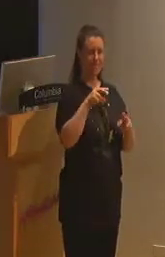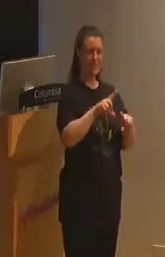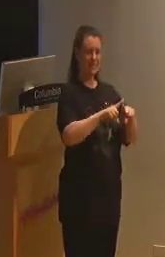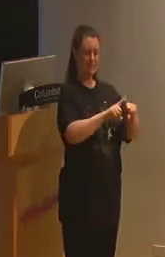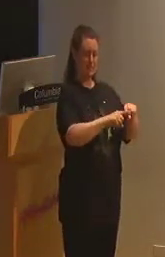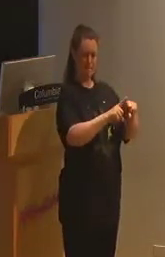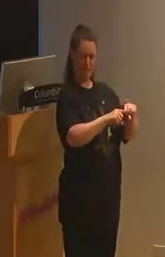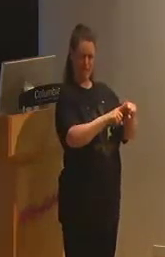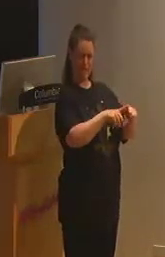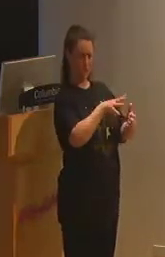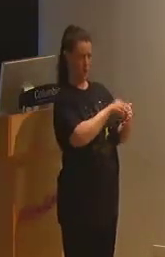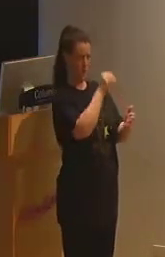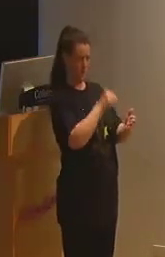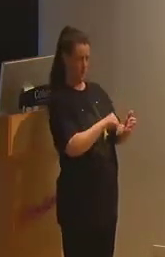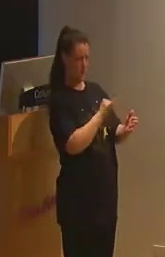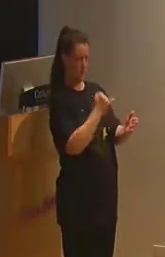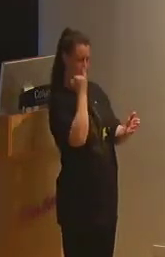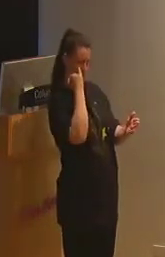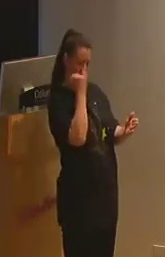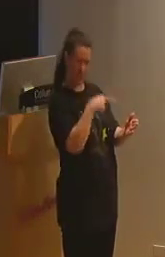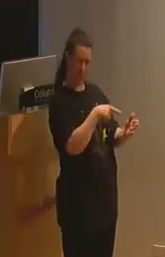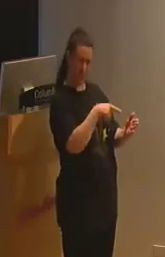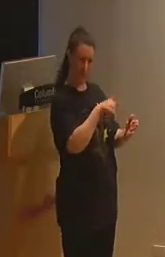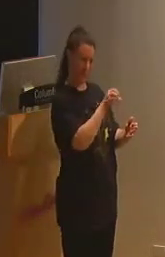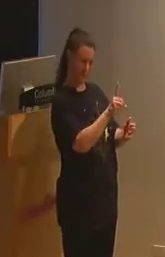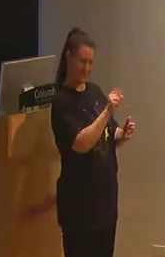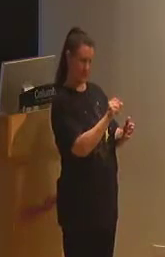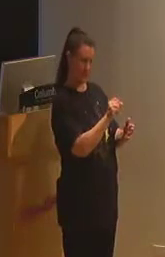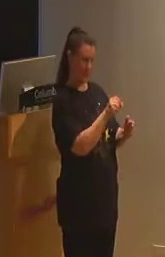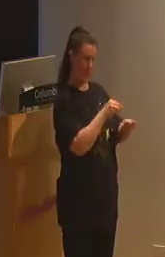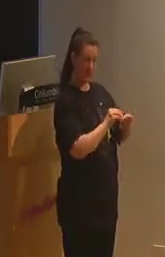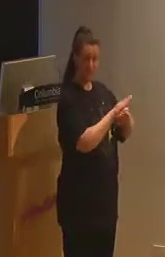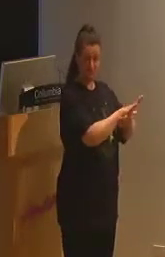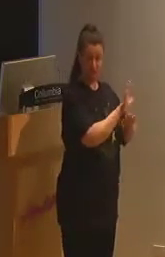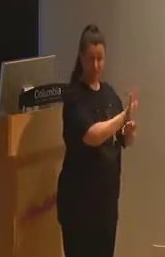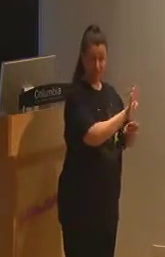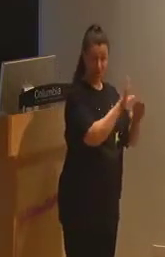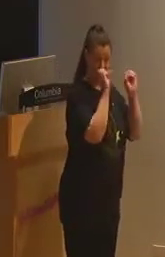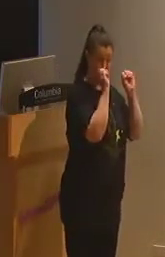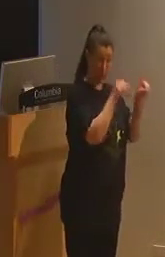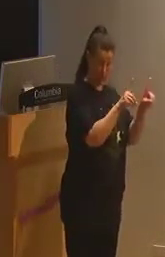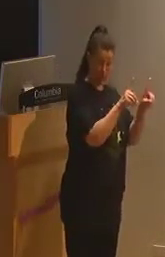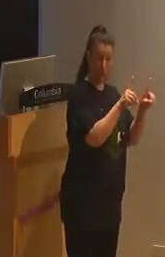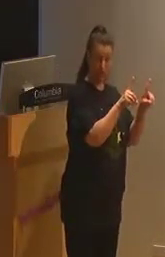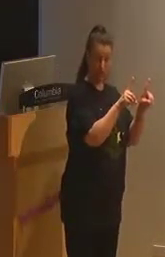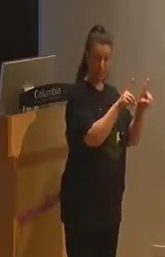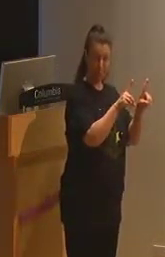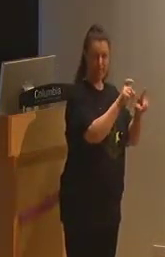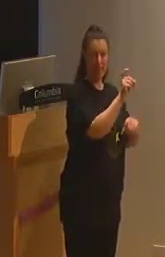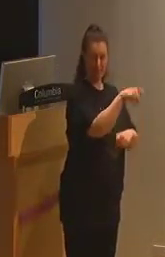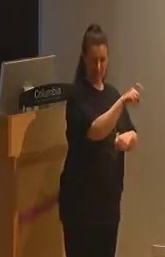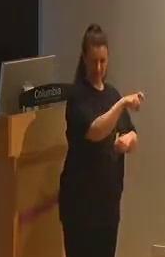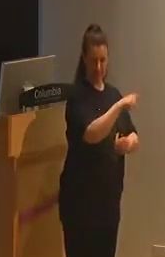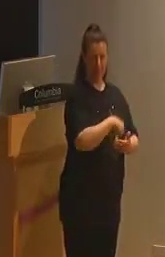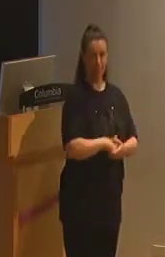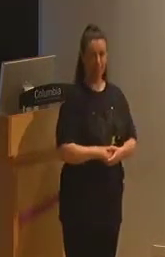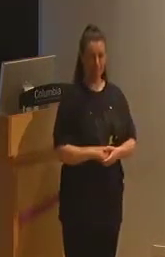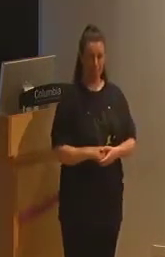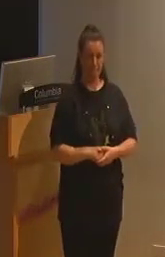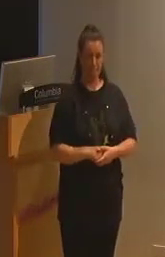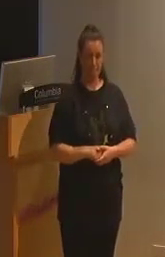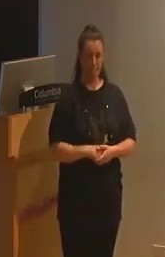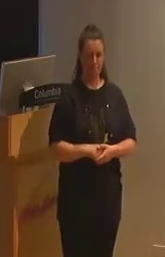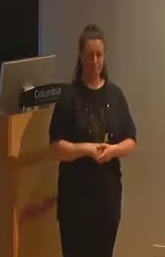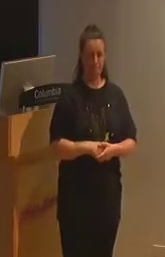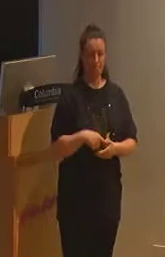disability adversely affects their academic ability. Sculley goes on to emphasize the ethical implications of biomedicine